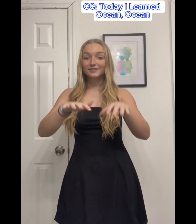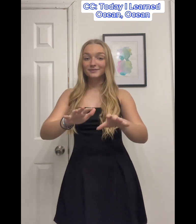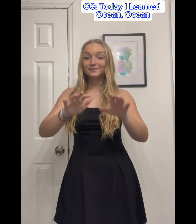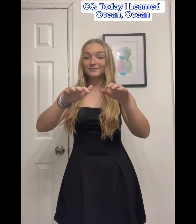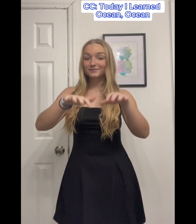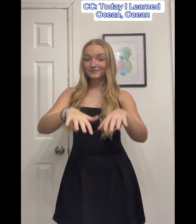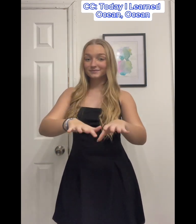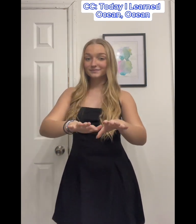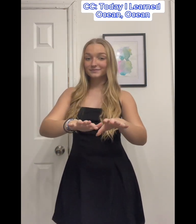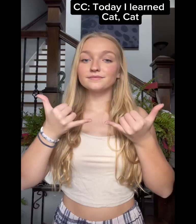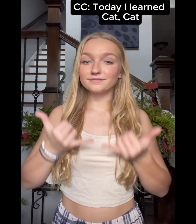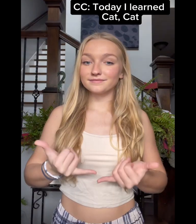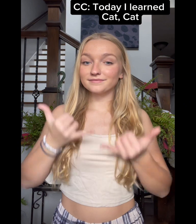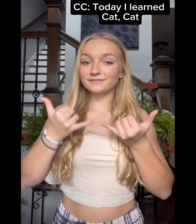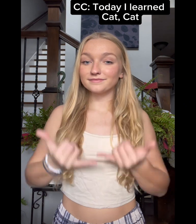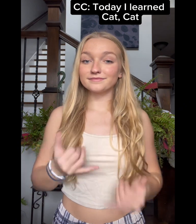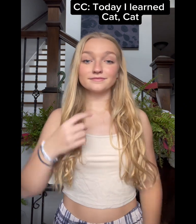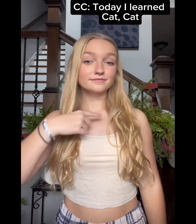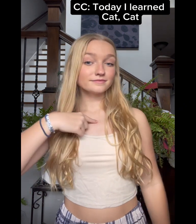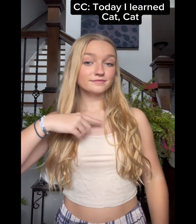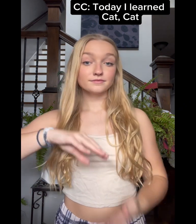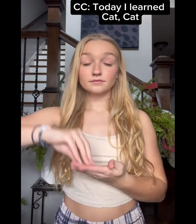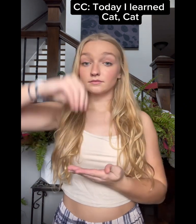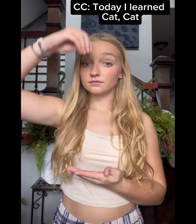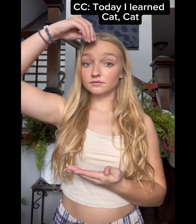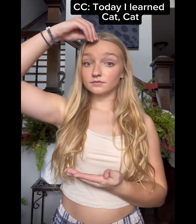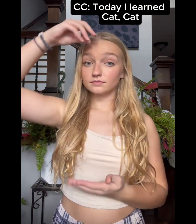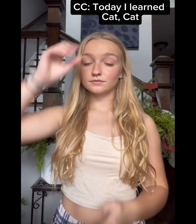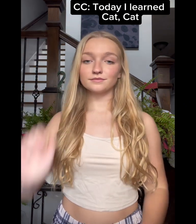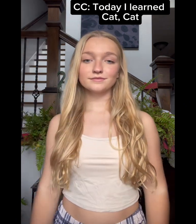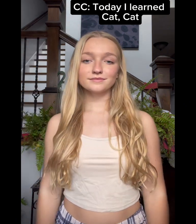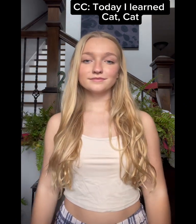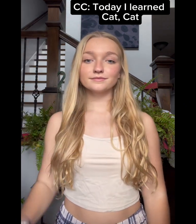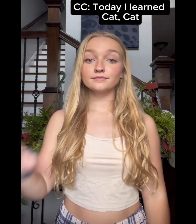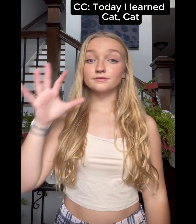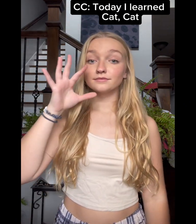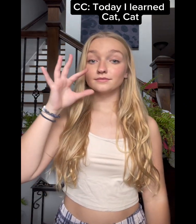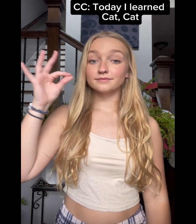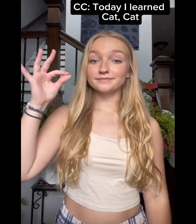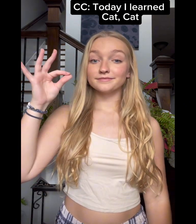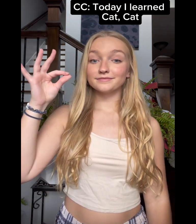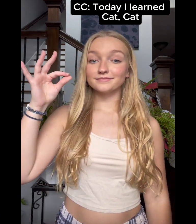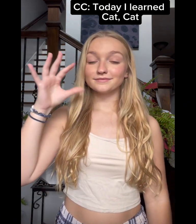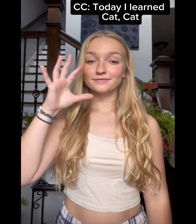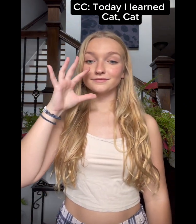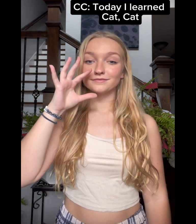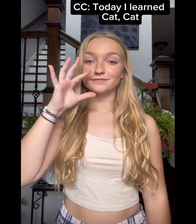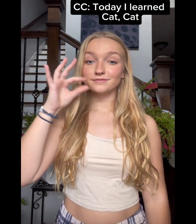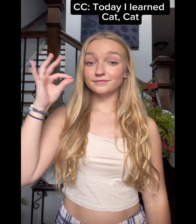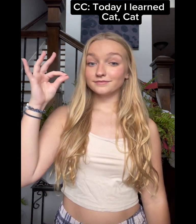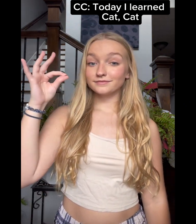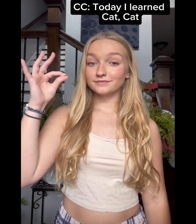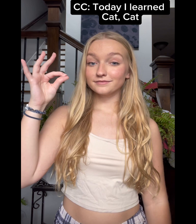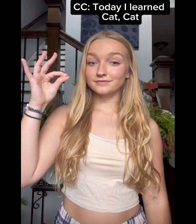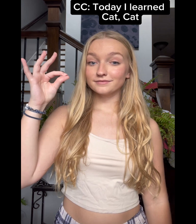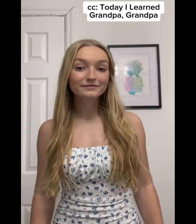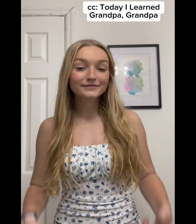Today I learned Cat Cat Today